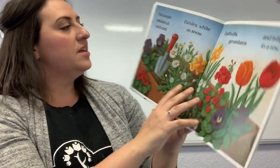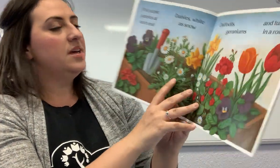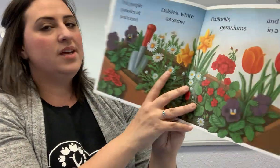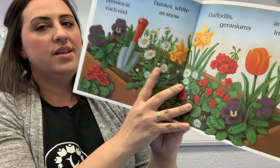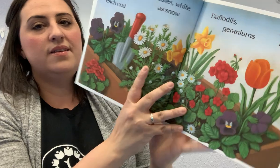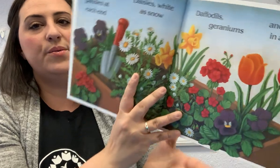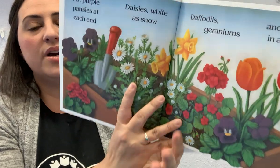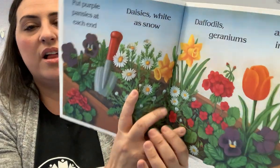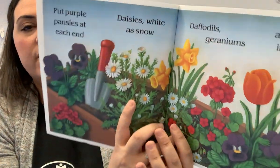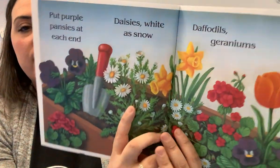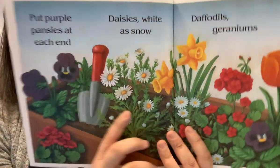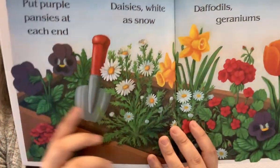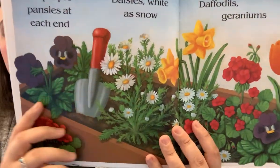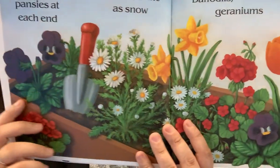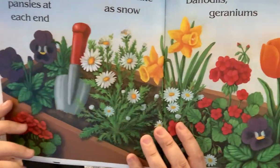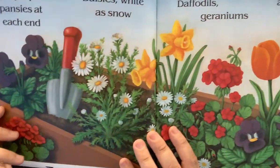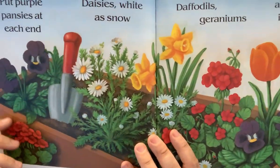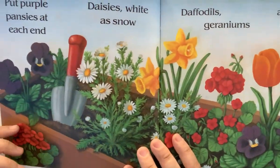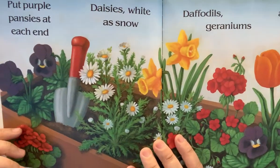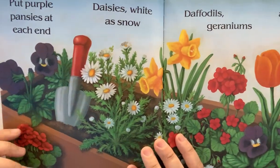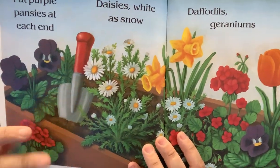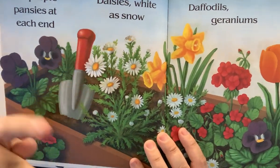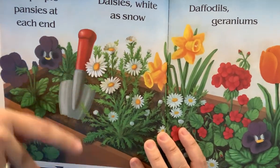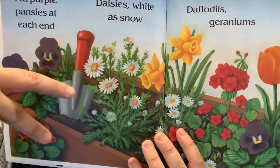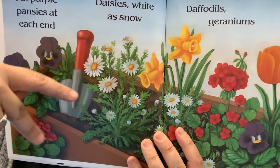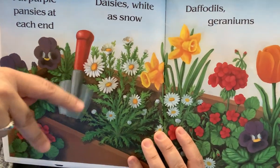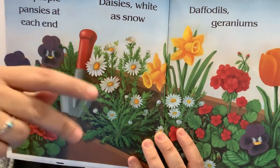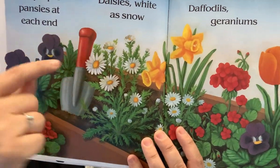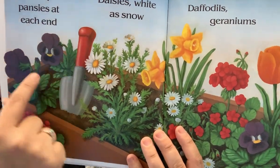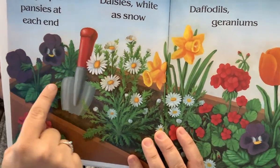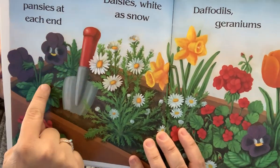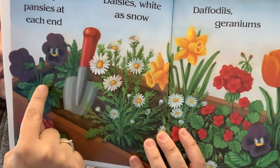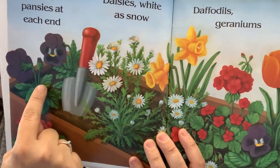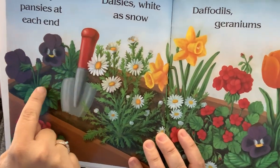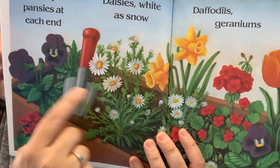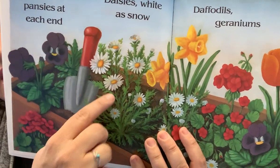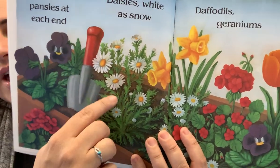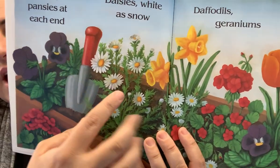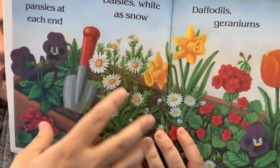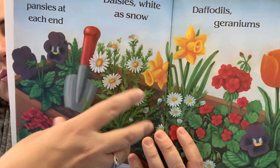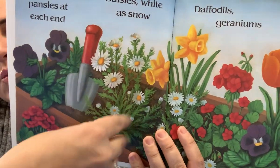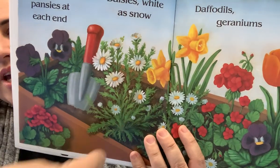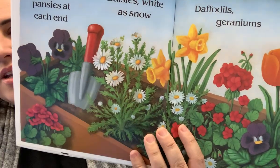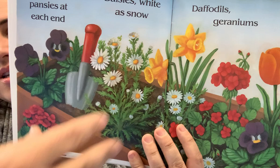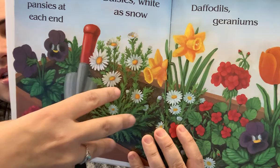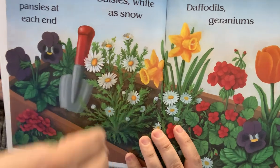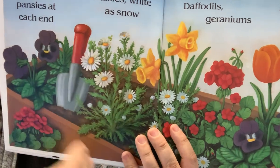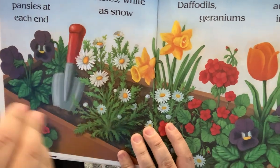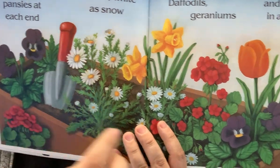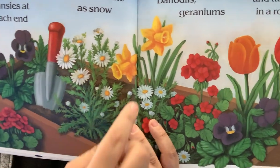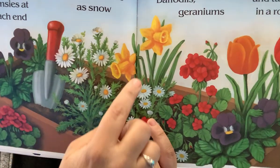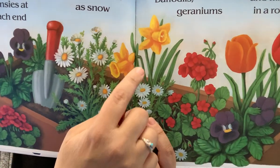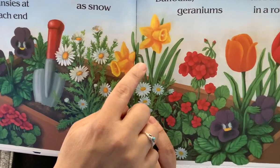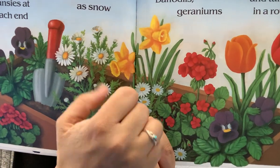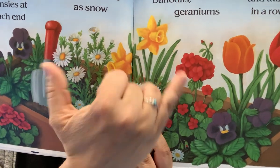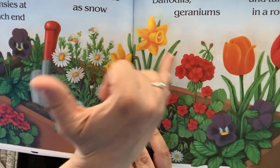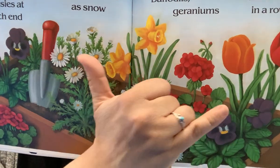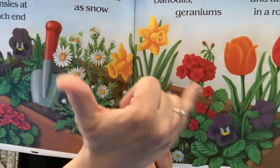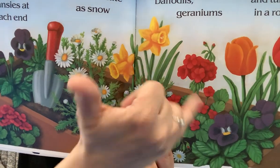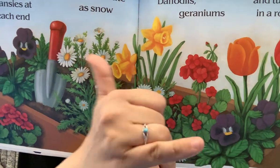See what color flowers we see here. I see purple and white and yellow